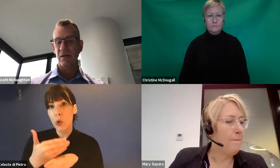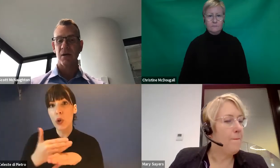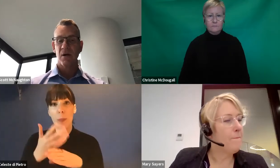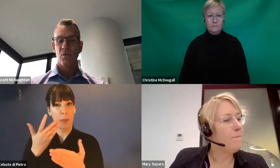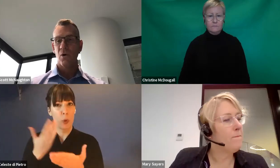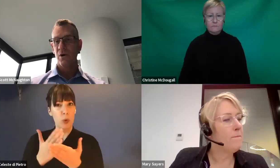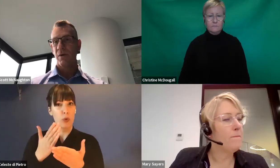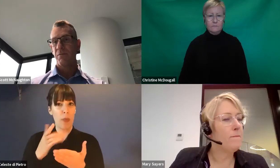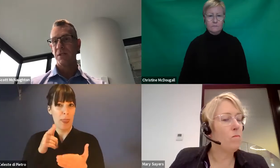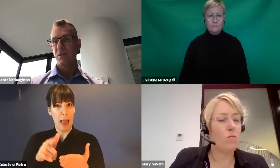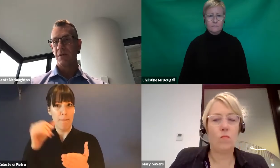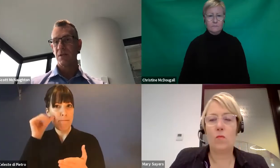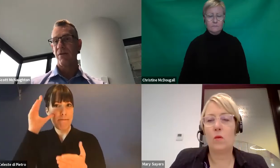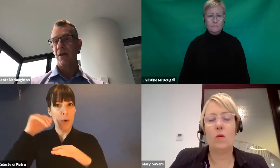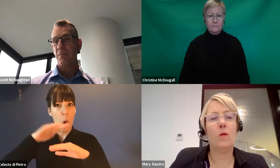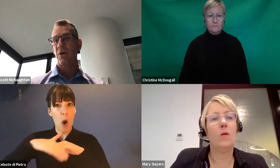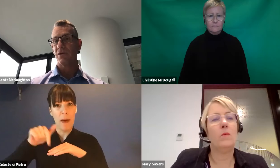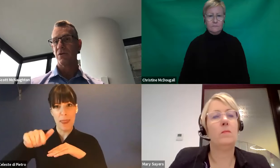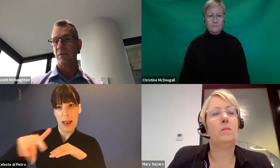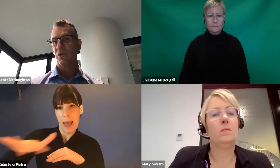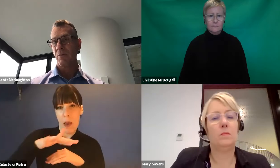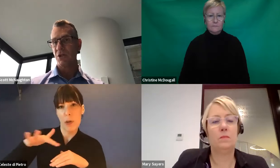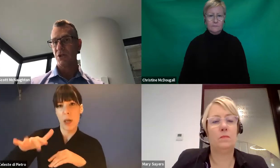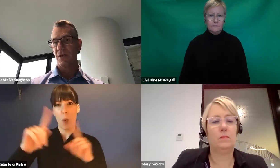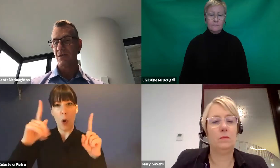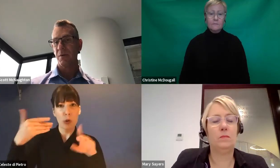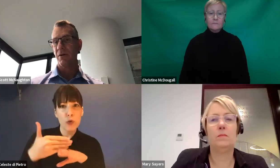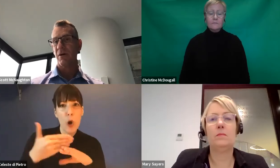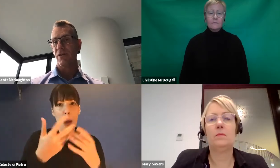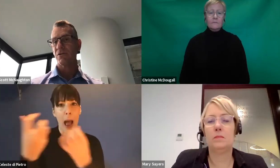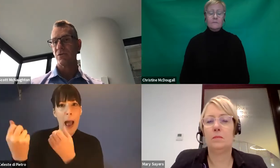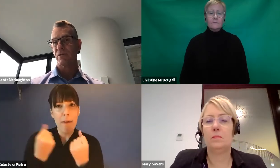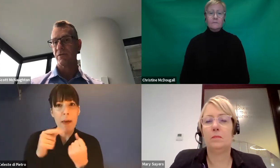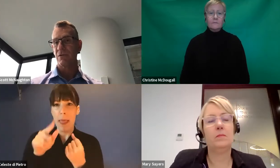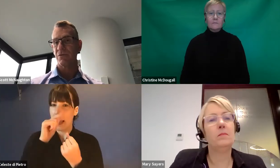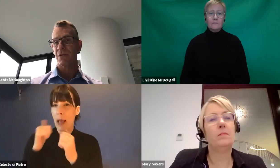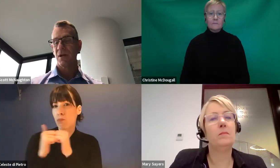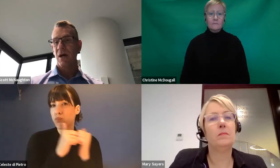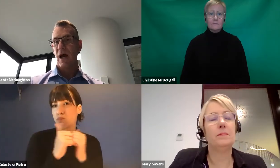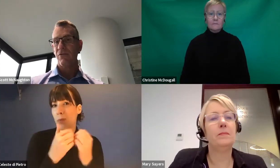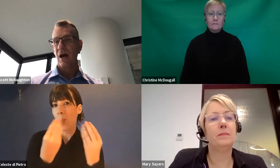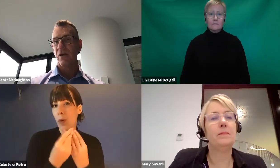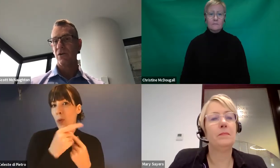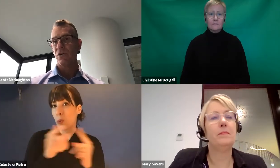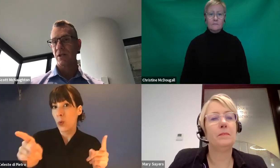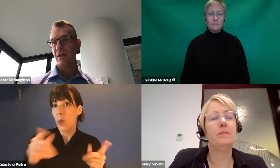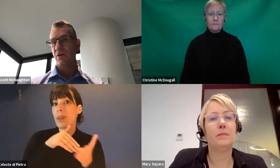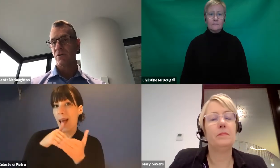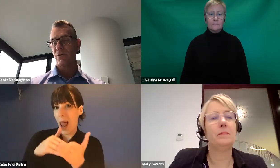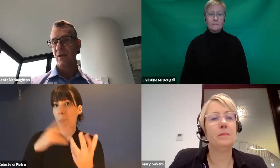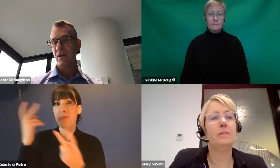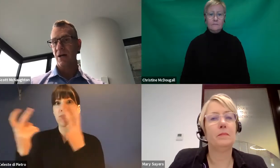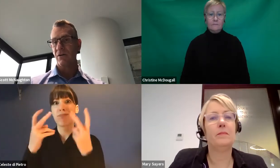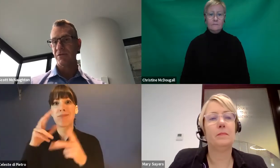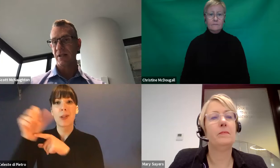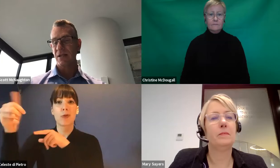how they can work with participants around their personal employment journey. So people have got those sorts of skills are usually those